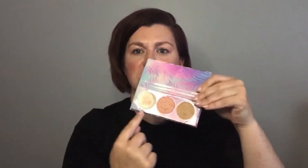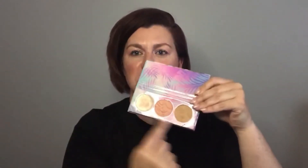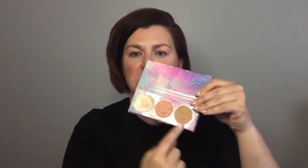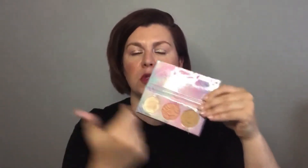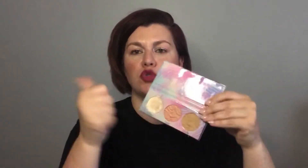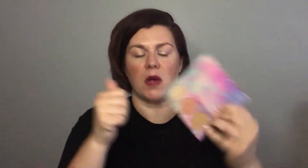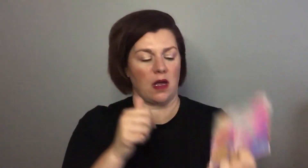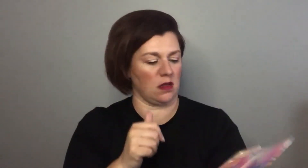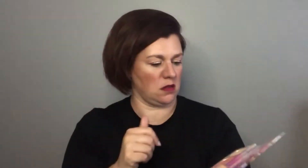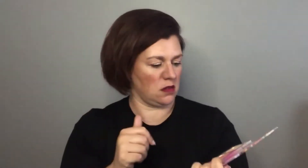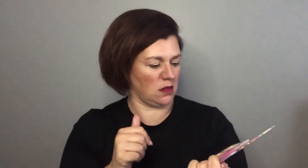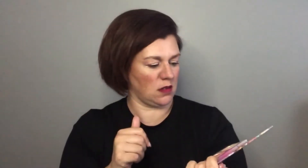use all three